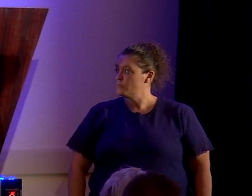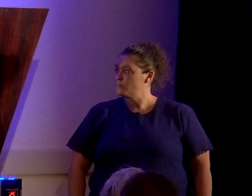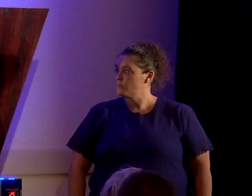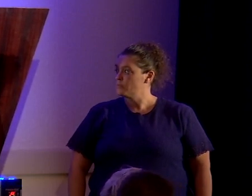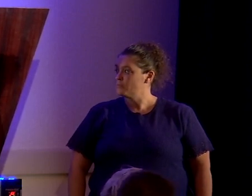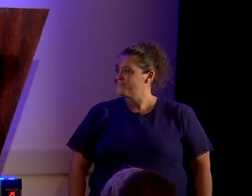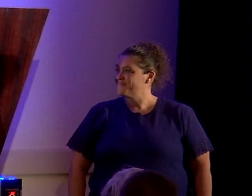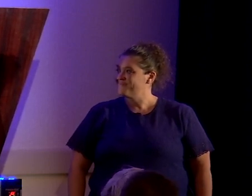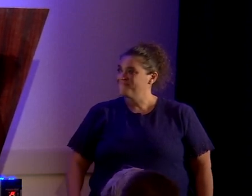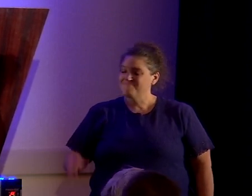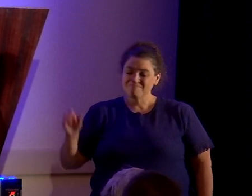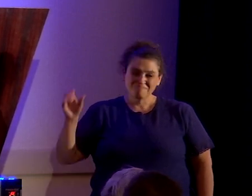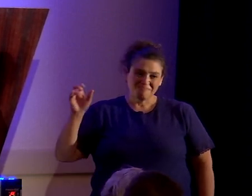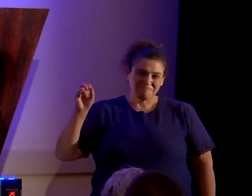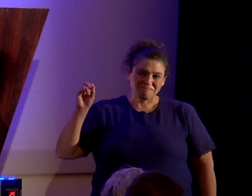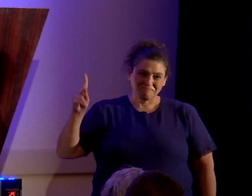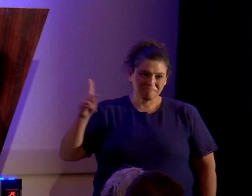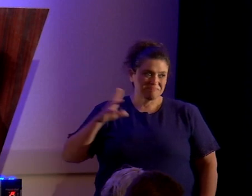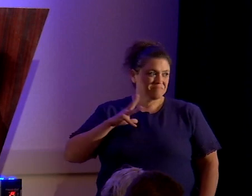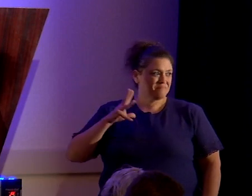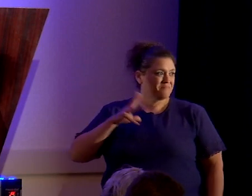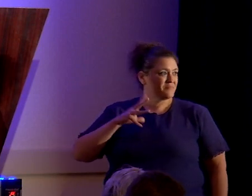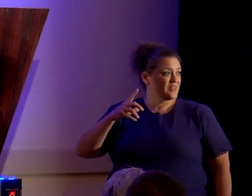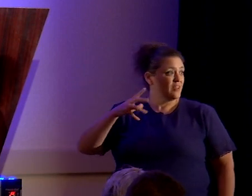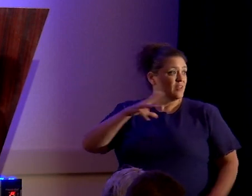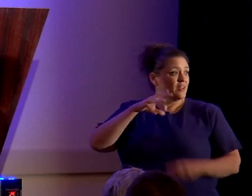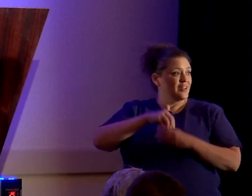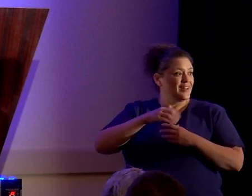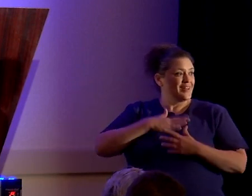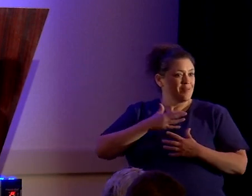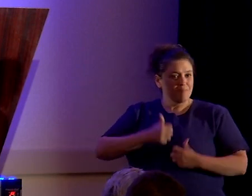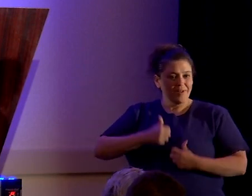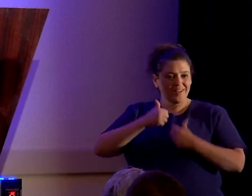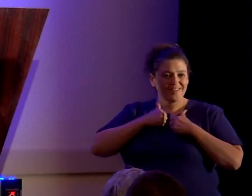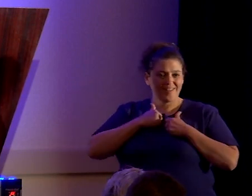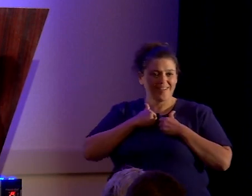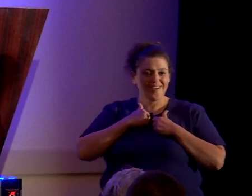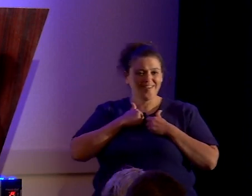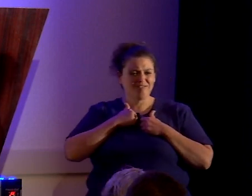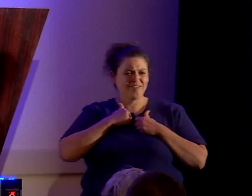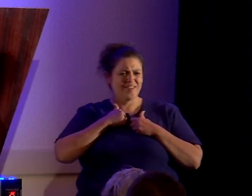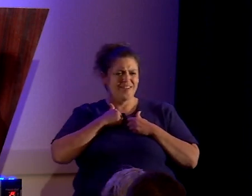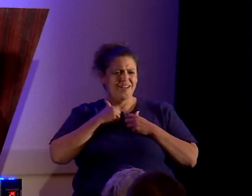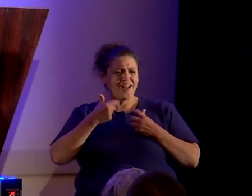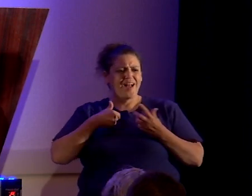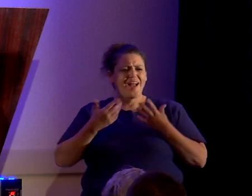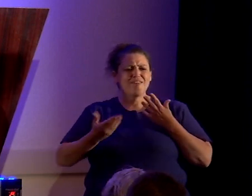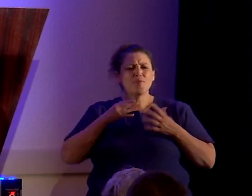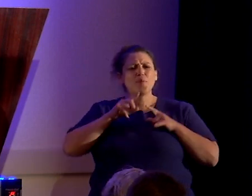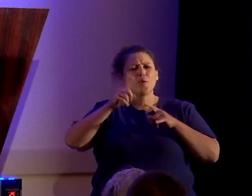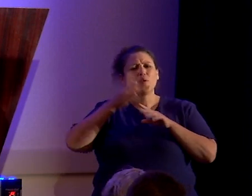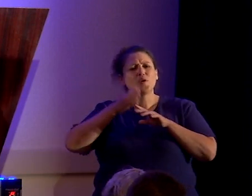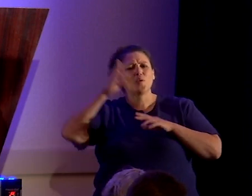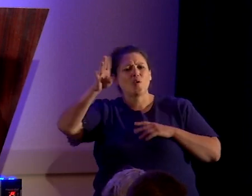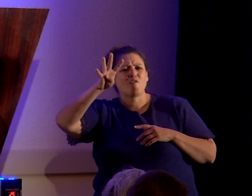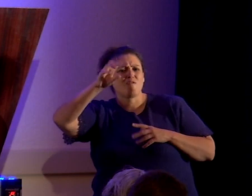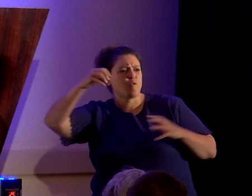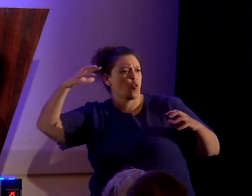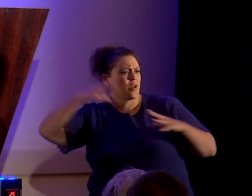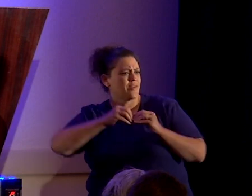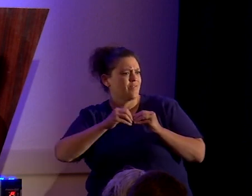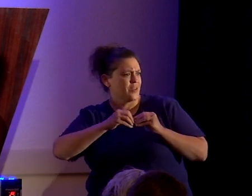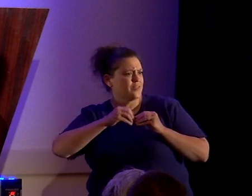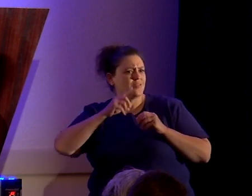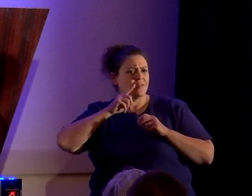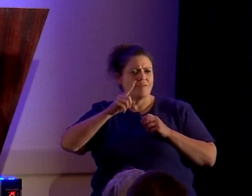I have, I have been in my life at probably over 40 conventions of the American Association the